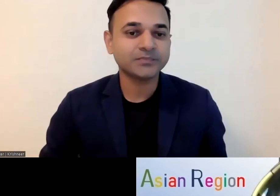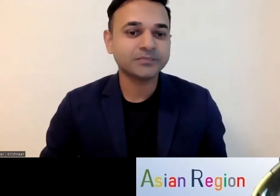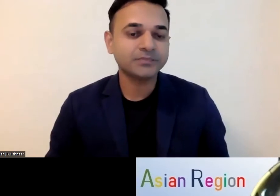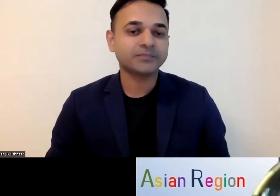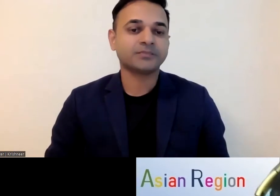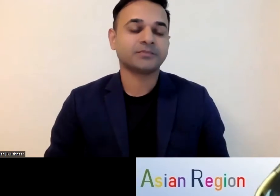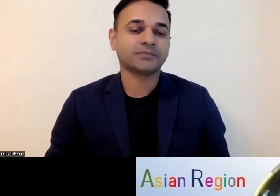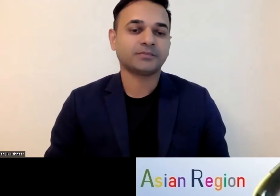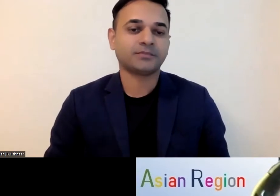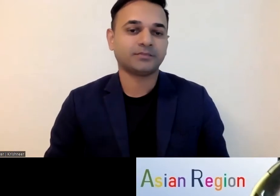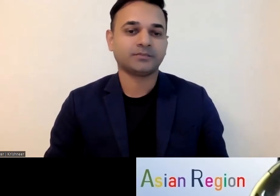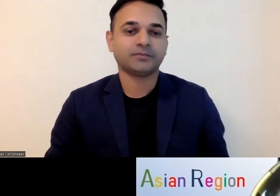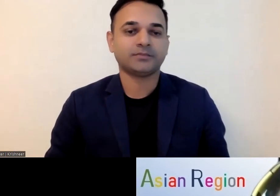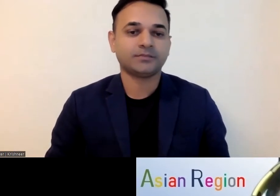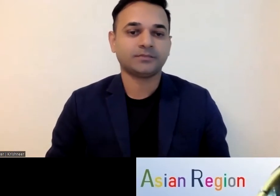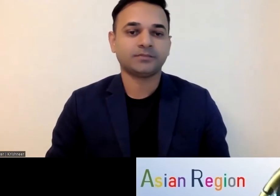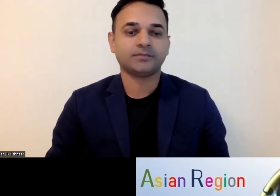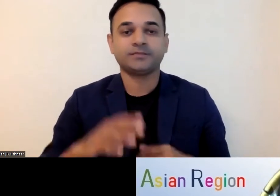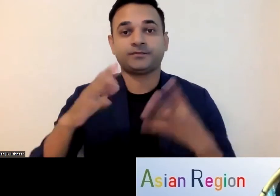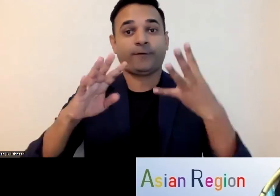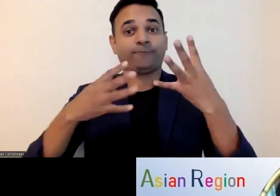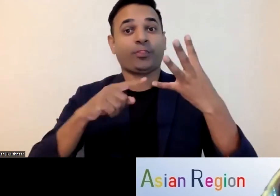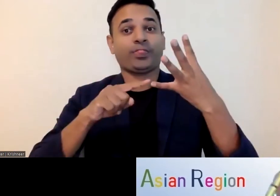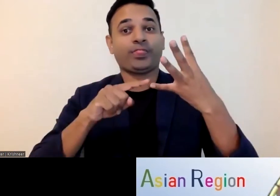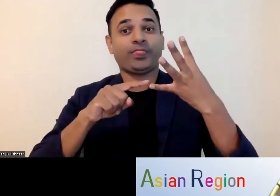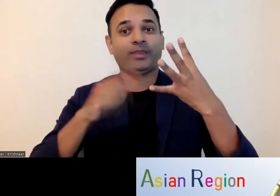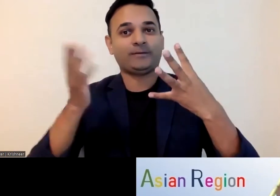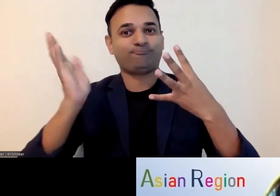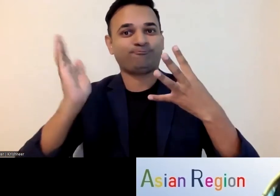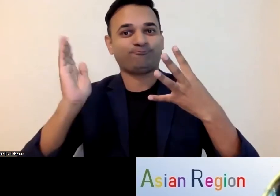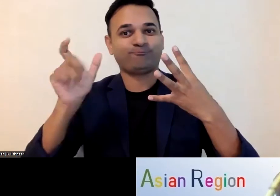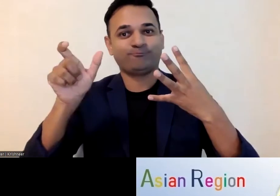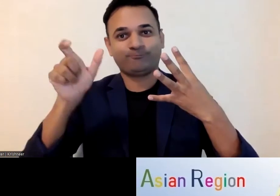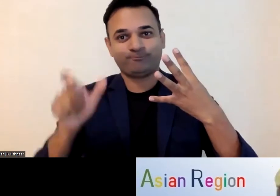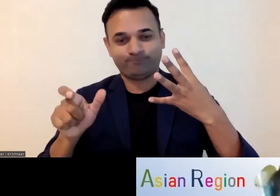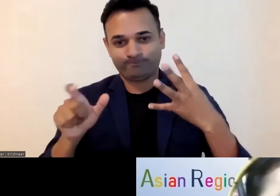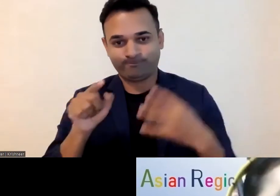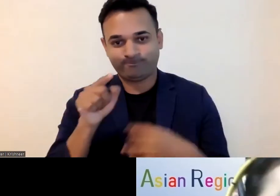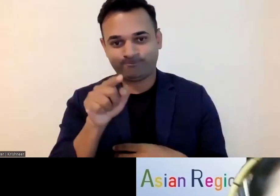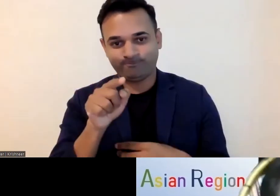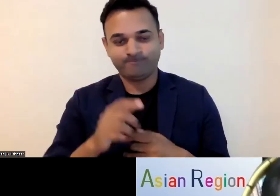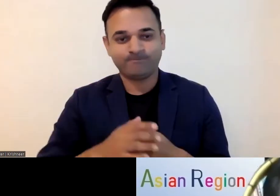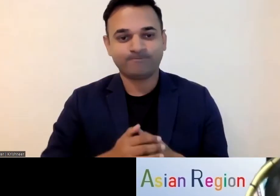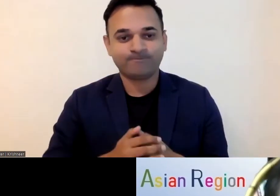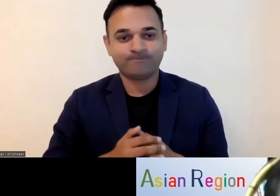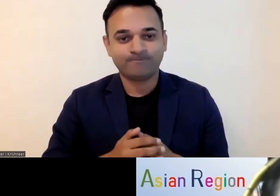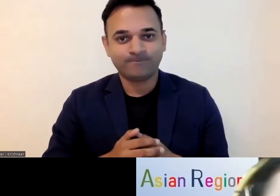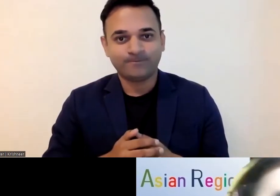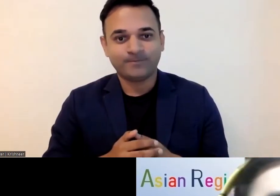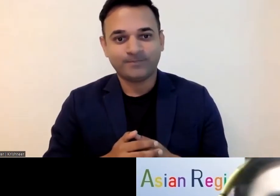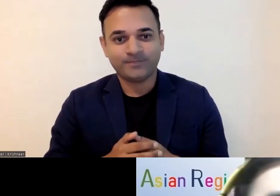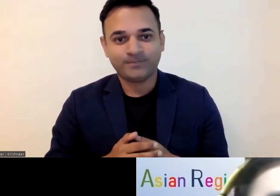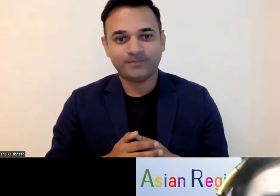anir srestha from uh kachmandu nepal is an inclusive